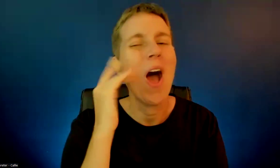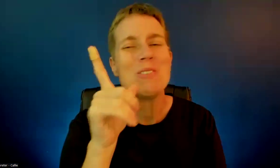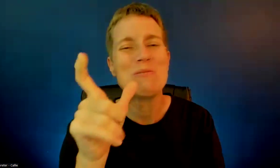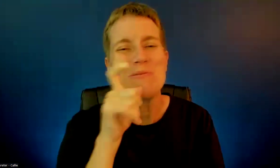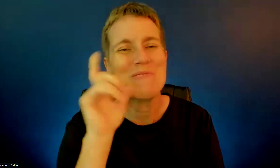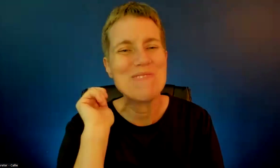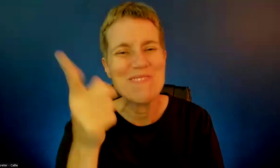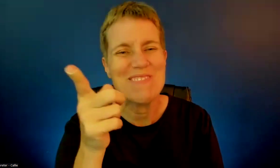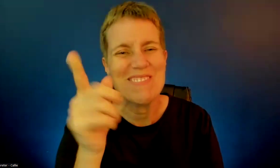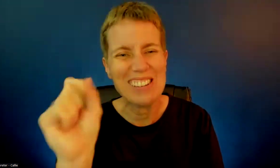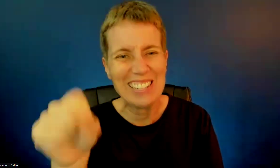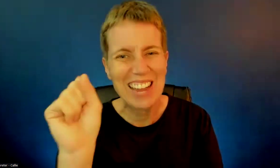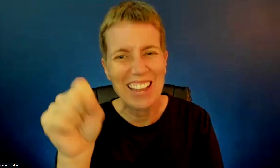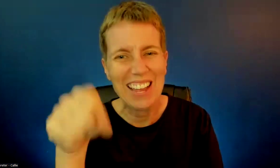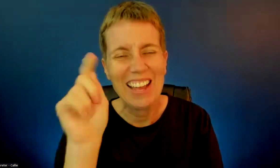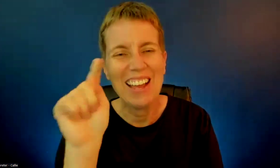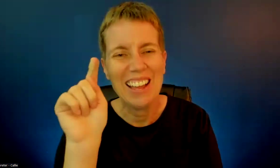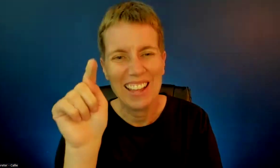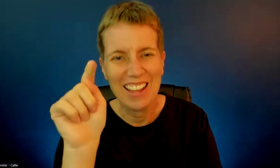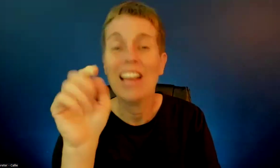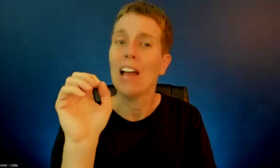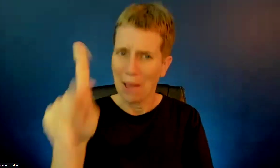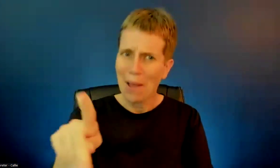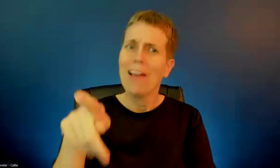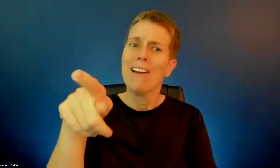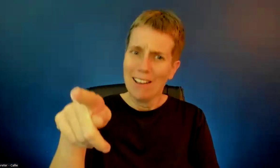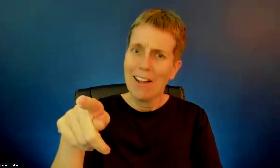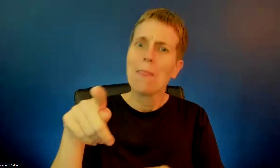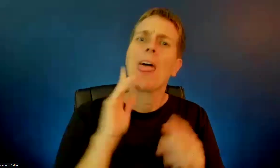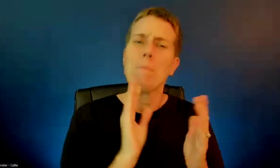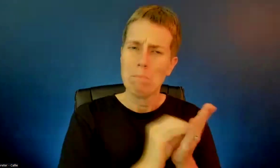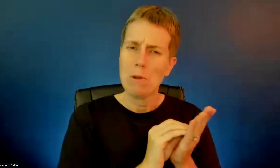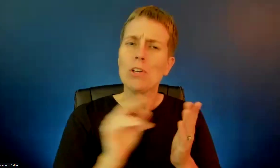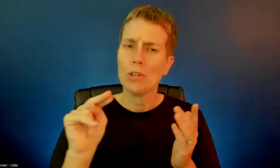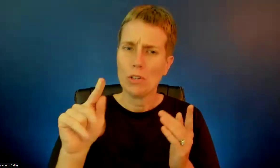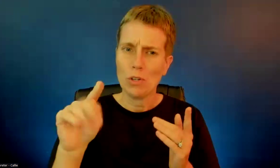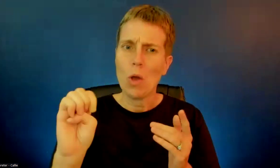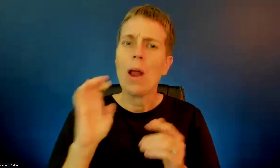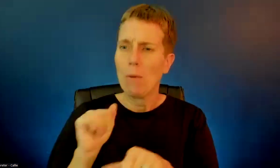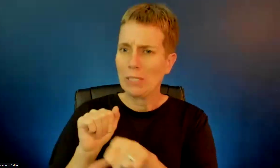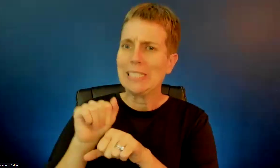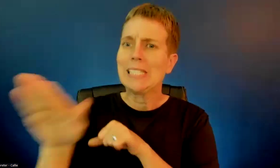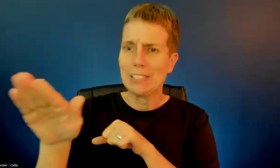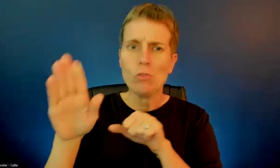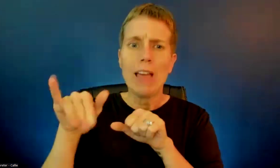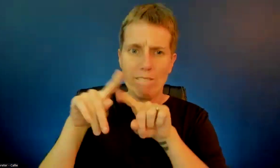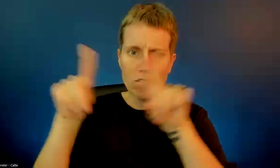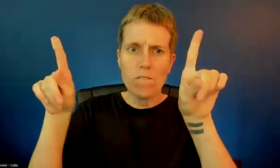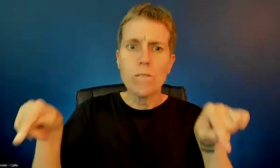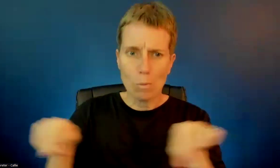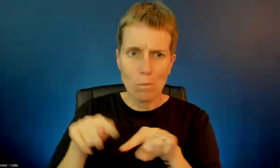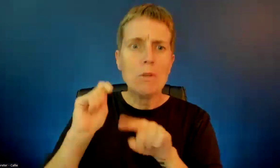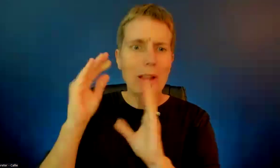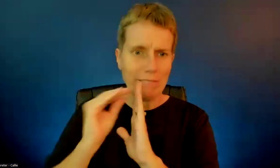yeah. Um, I'll, let me put a note down to send you that document. All right. Thank you.